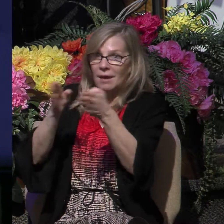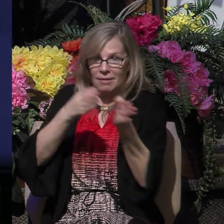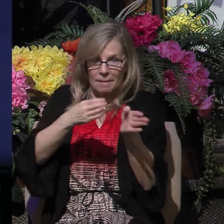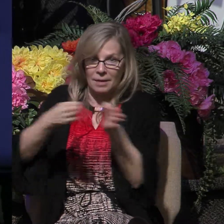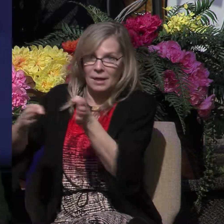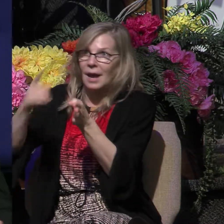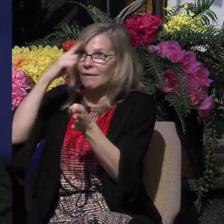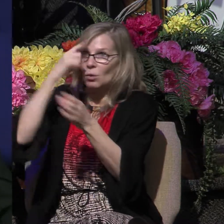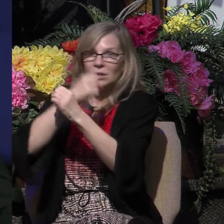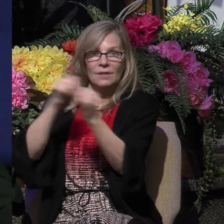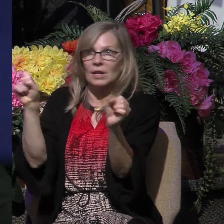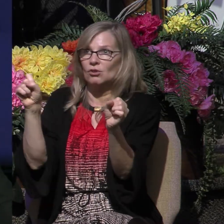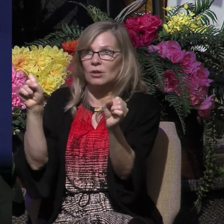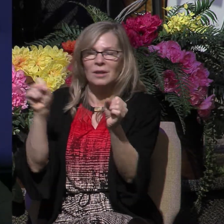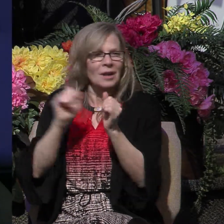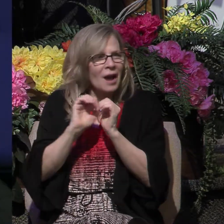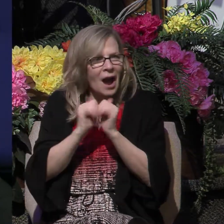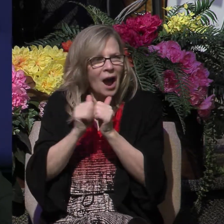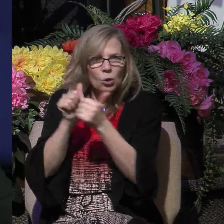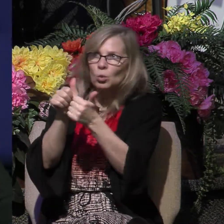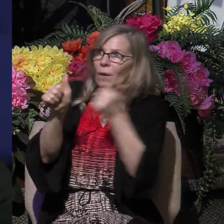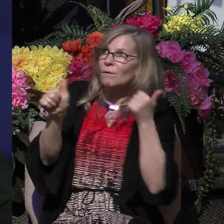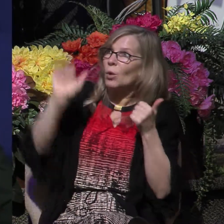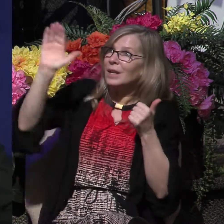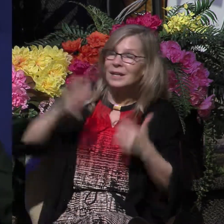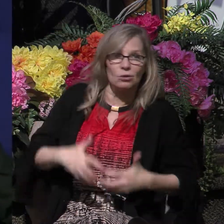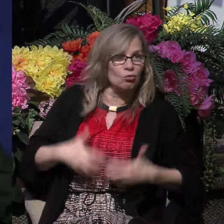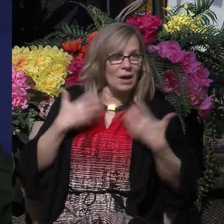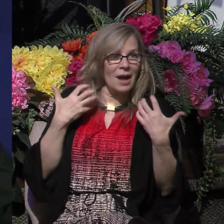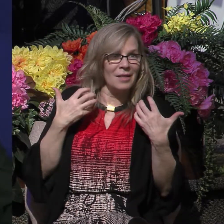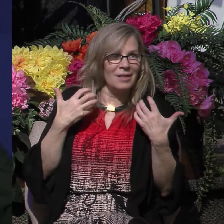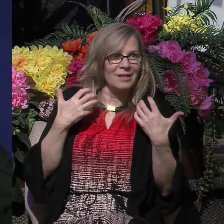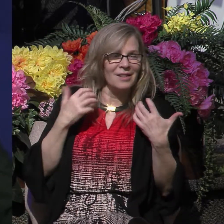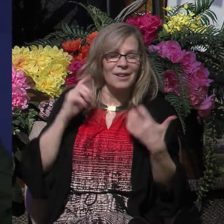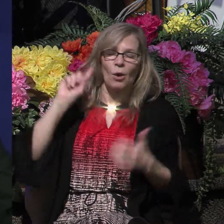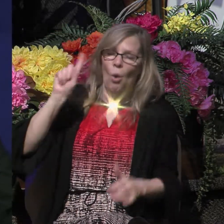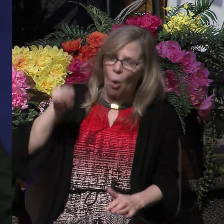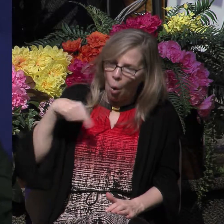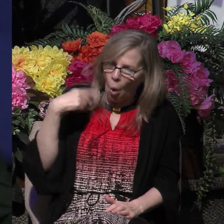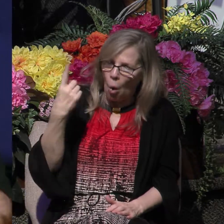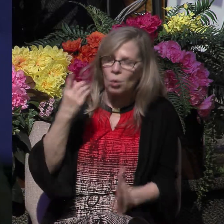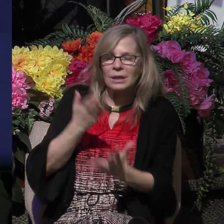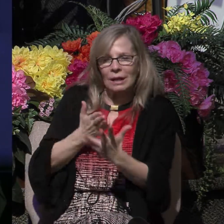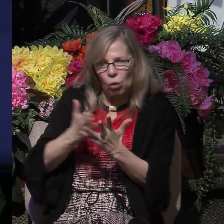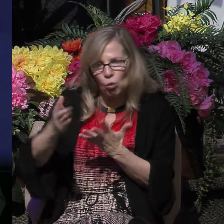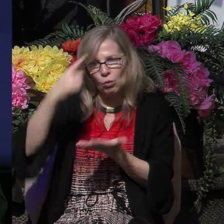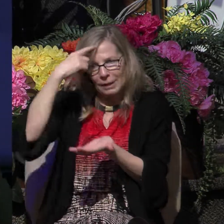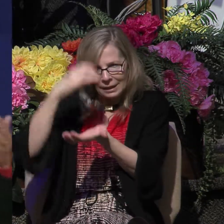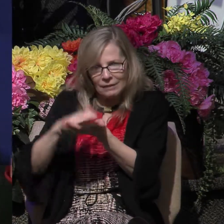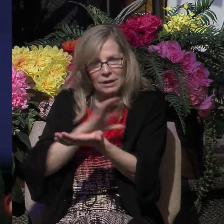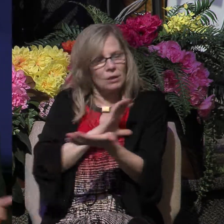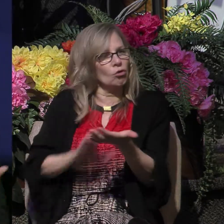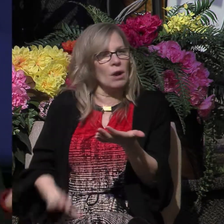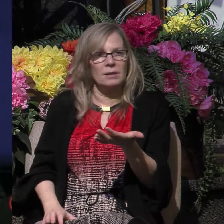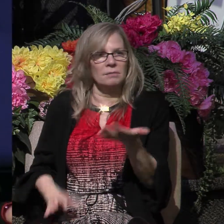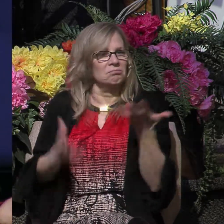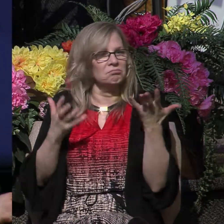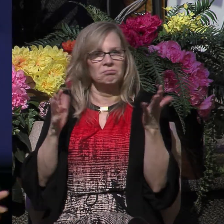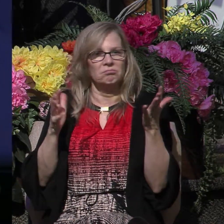reveals that the way to be saved from the wrath of God is only by believing in Christ. And you would think that